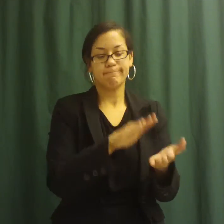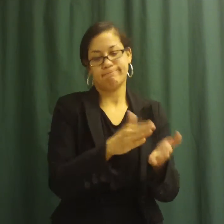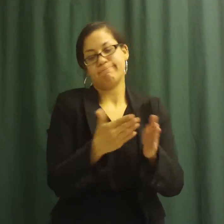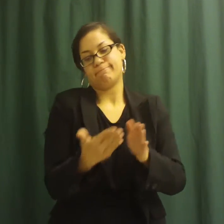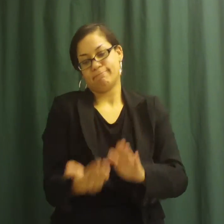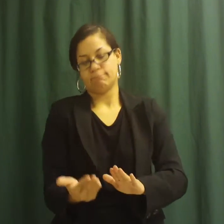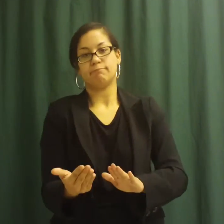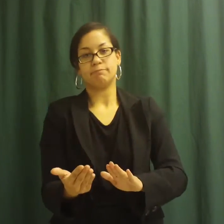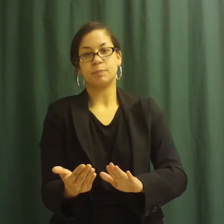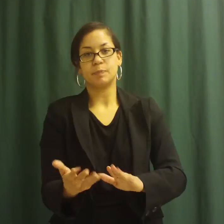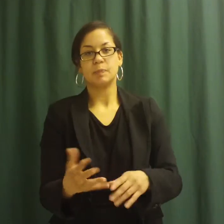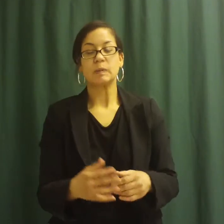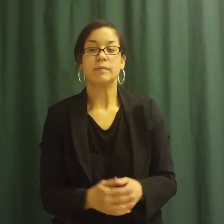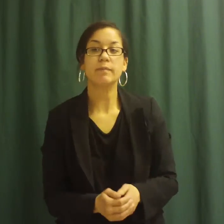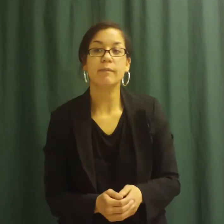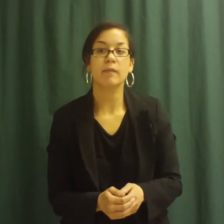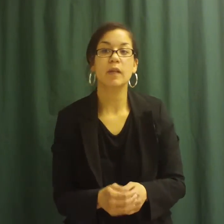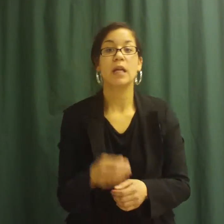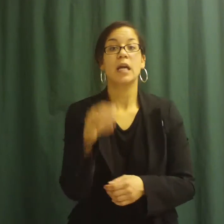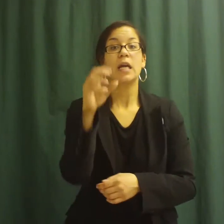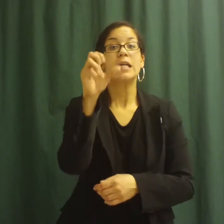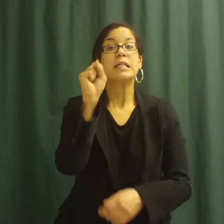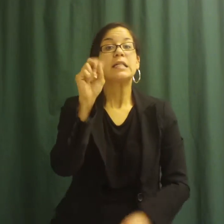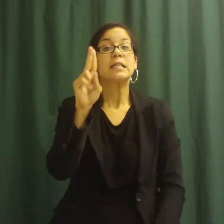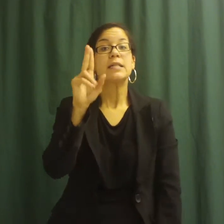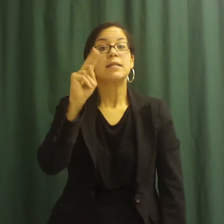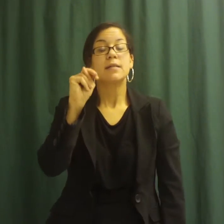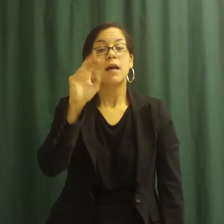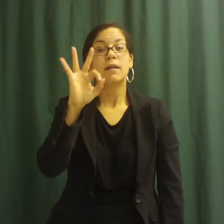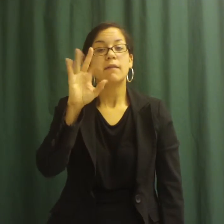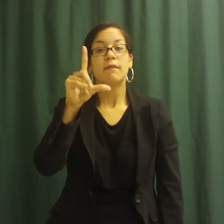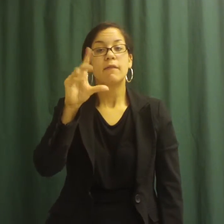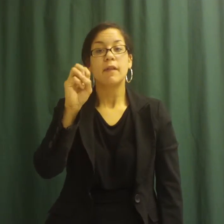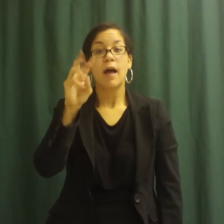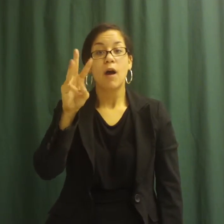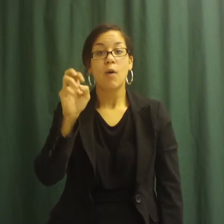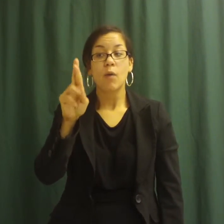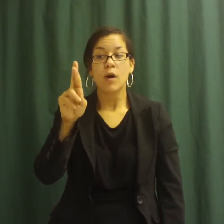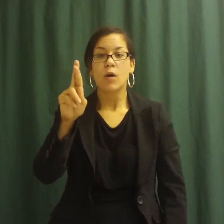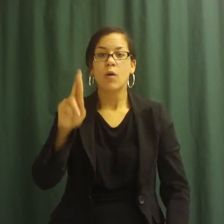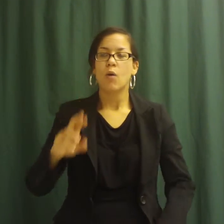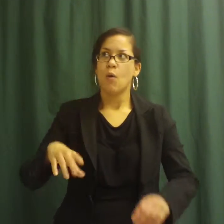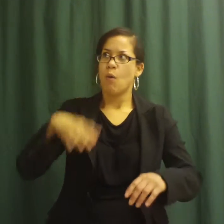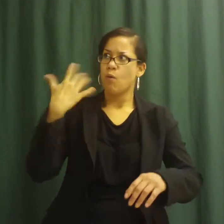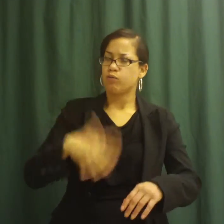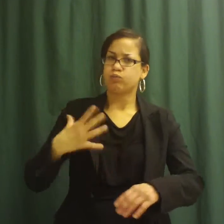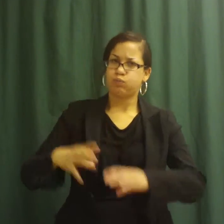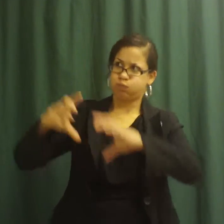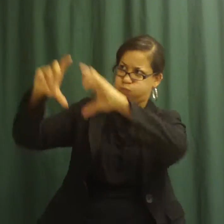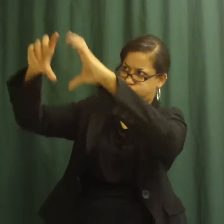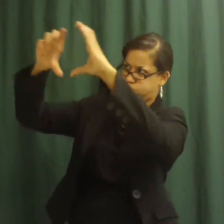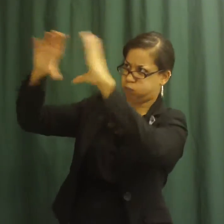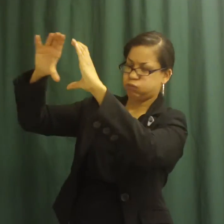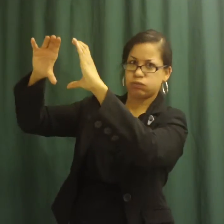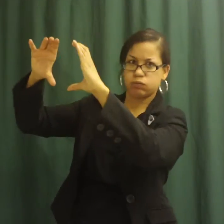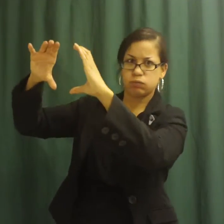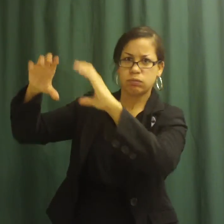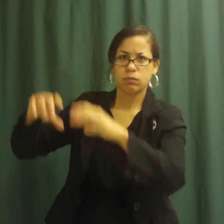You can plant the seeds outside right from the start. Plant the seeds in the spring after all